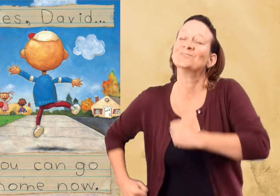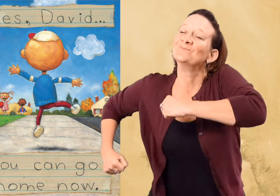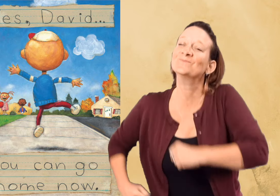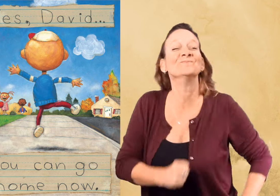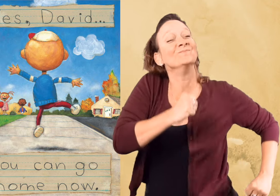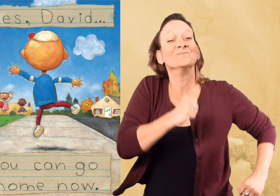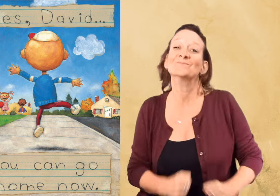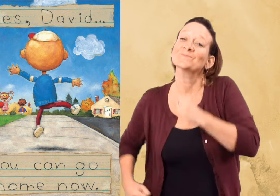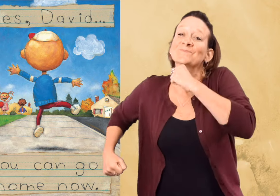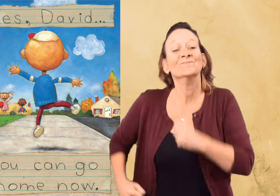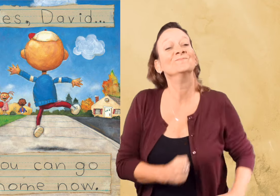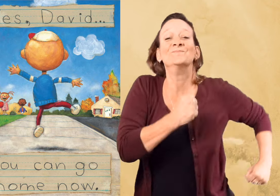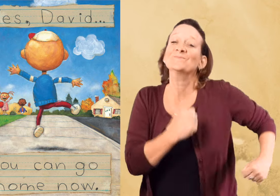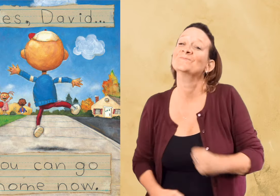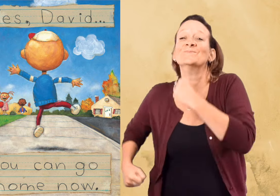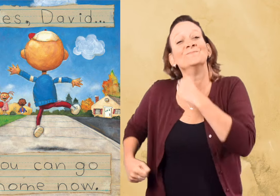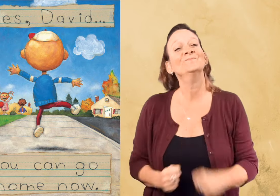David happily skips off.